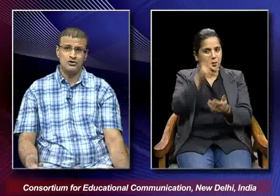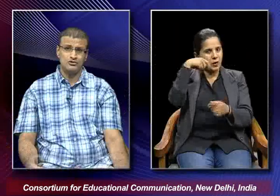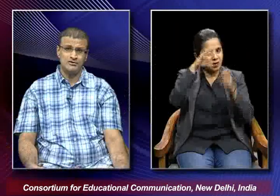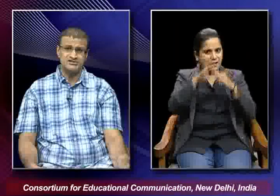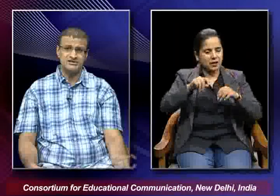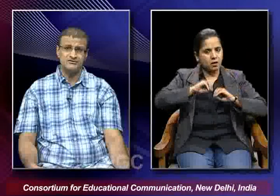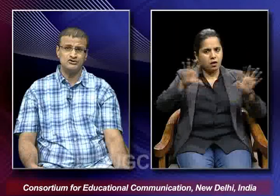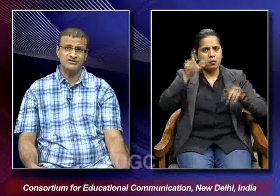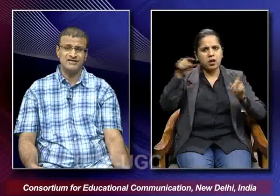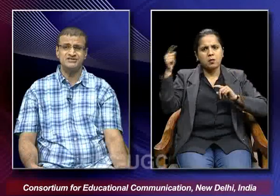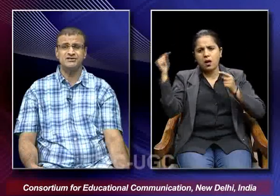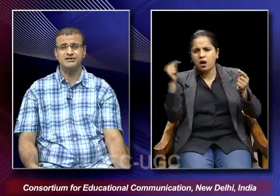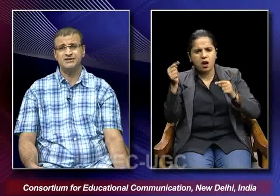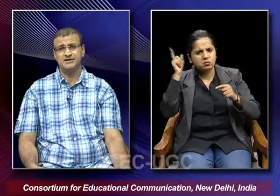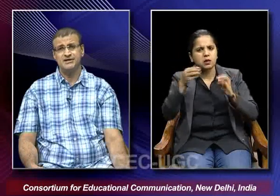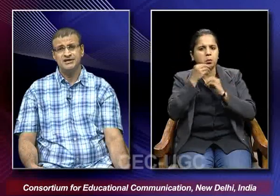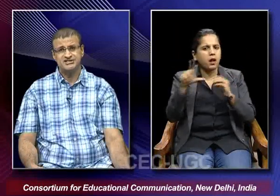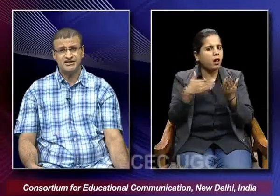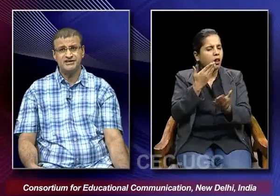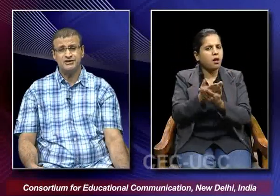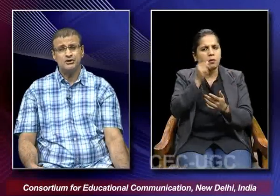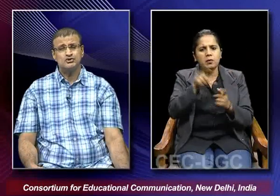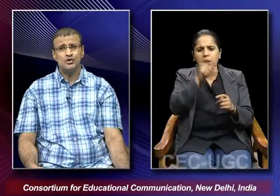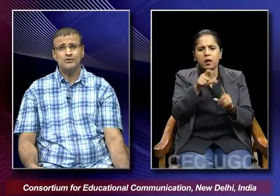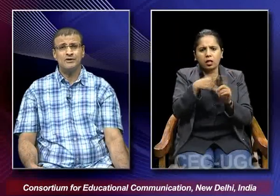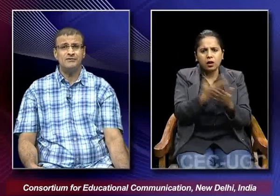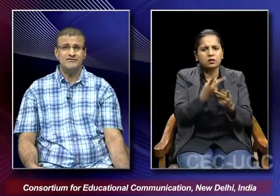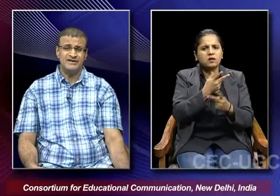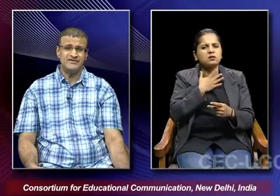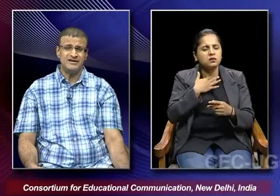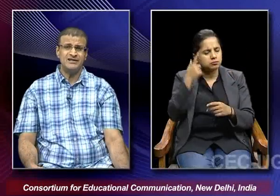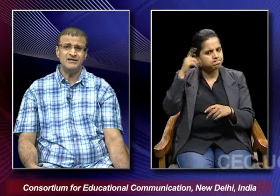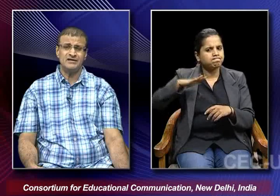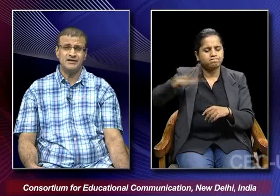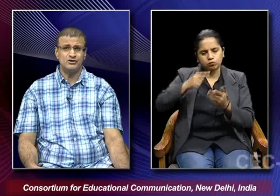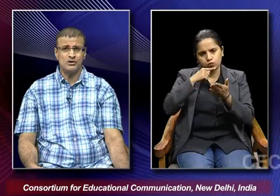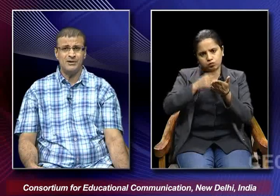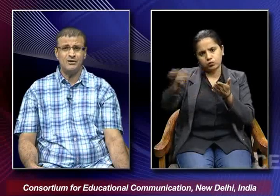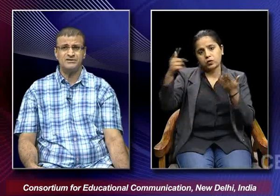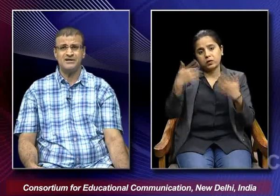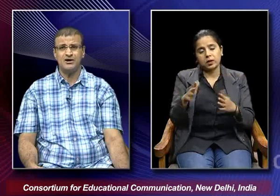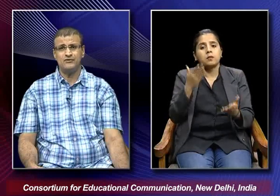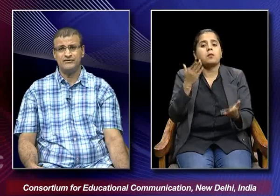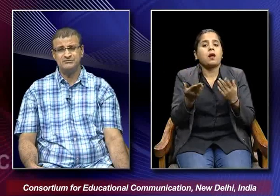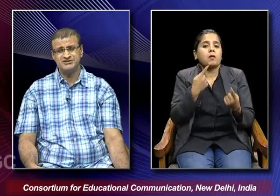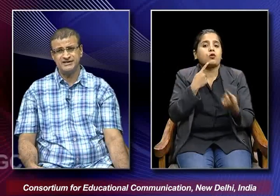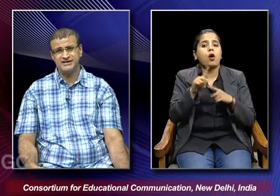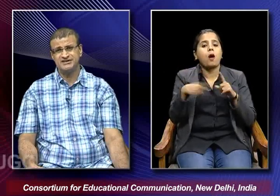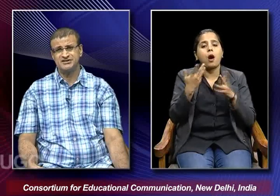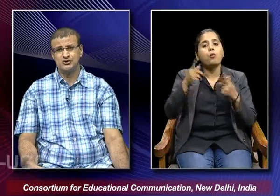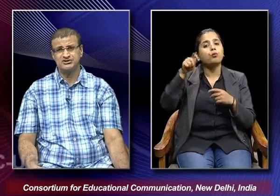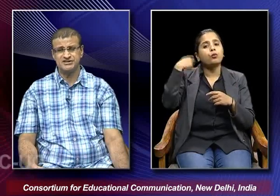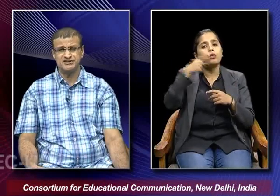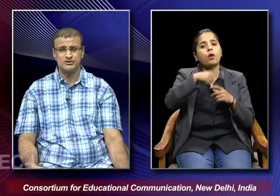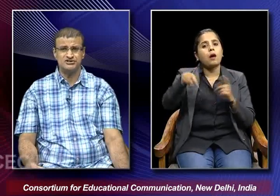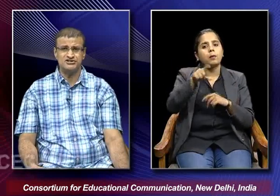controversy was raised in the state so we definitely can talk about that how films they raise